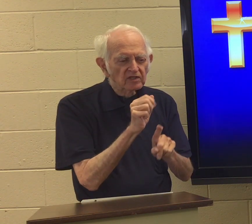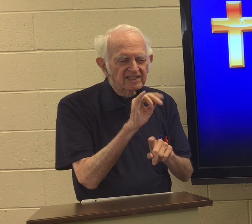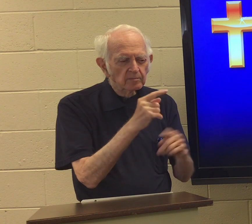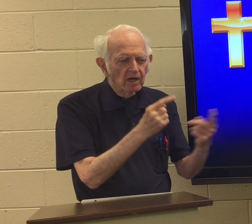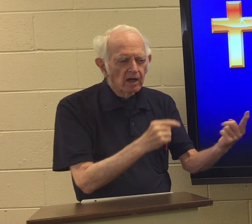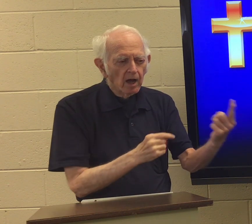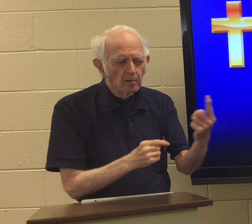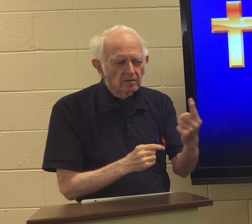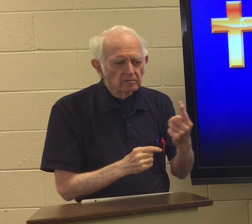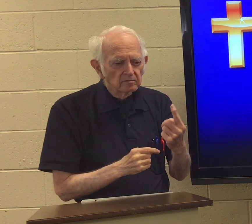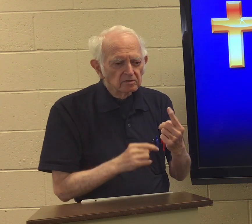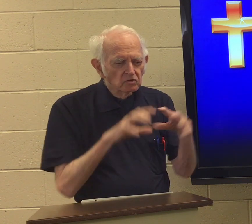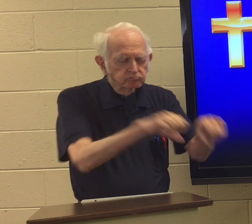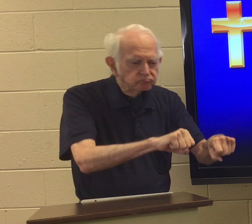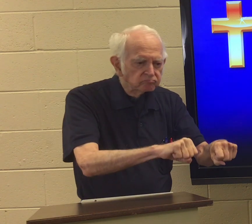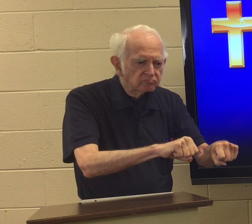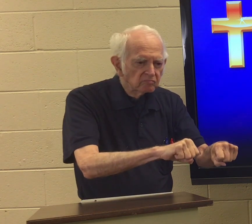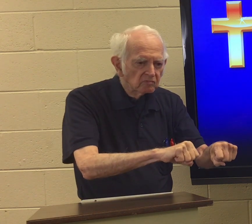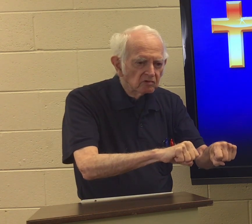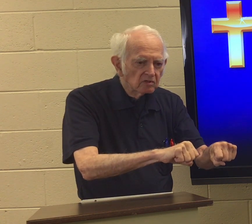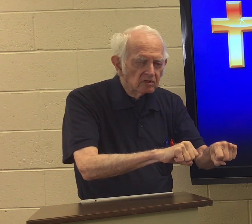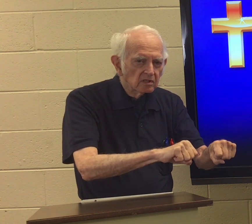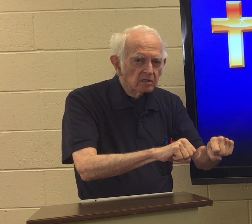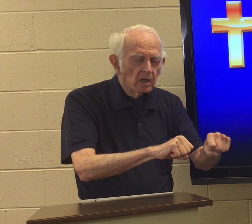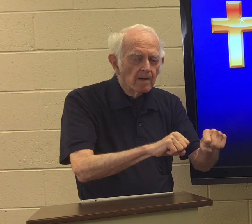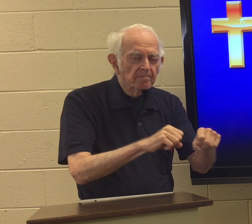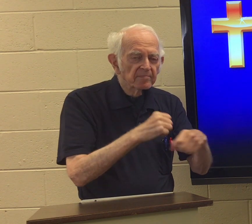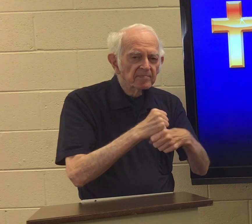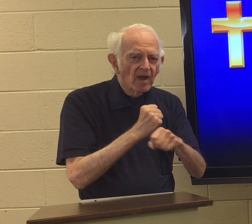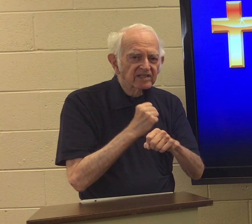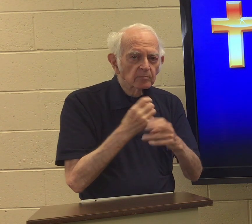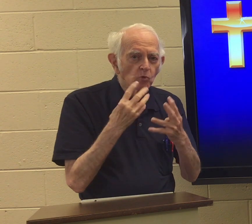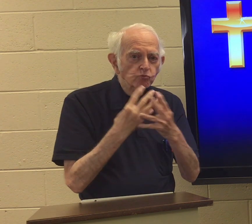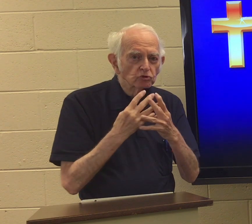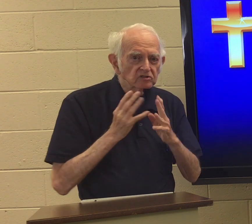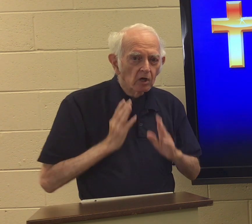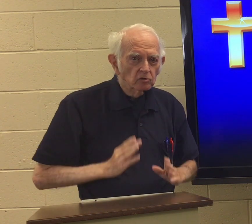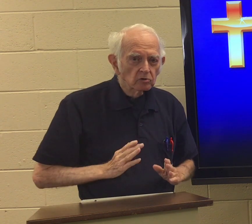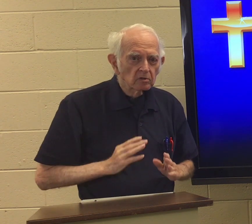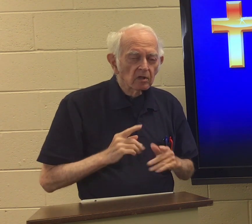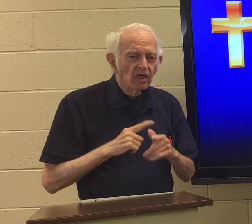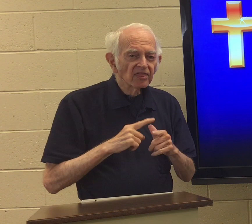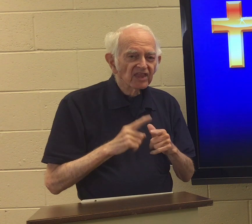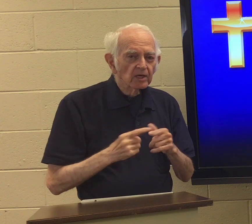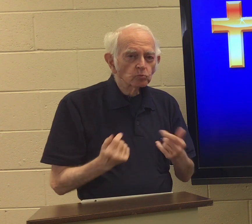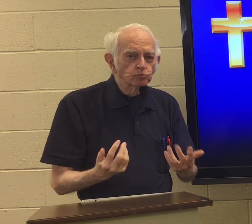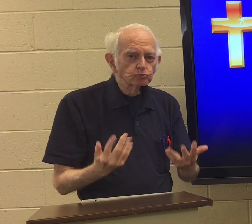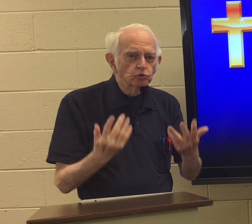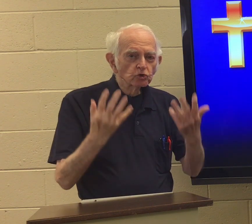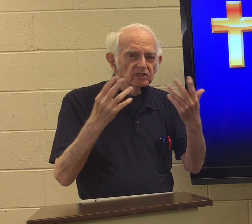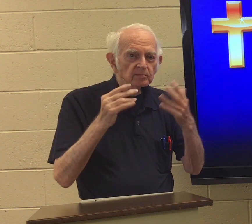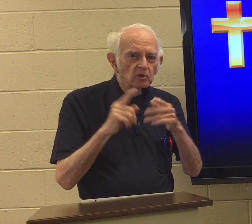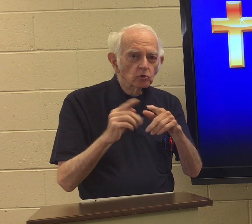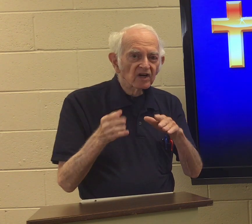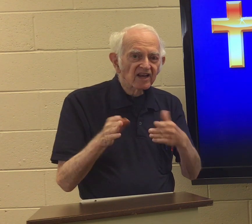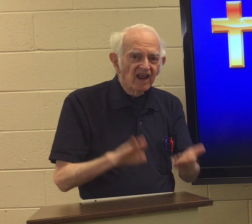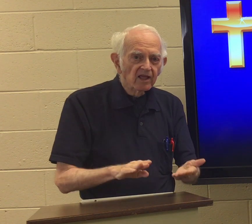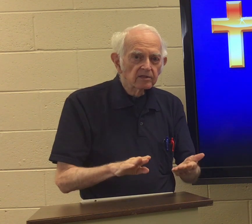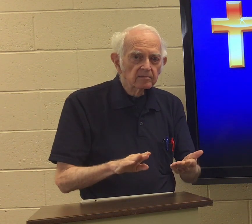So they fooled him into coming in. And they captured him. And made him a prisoner. And then they burned him to